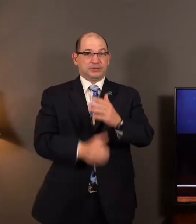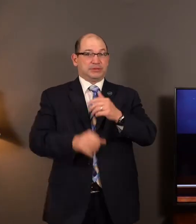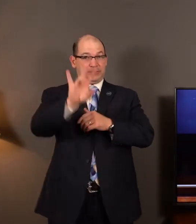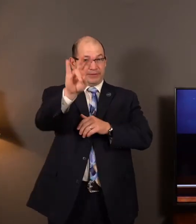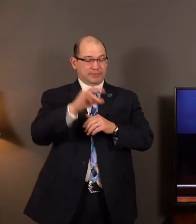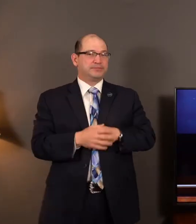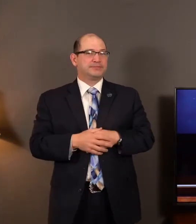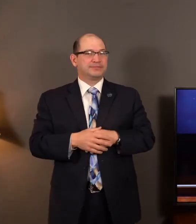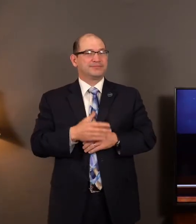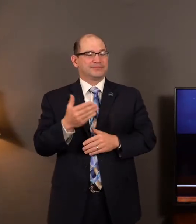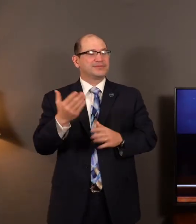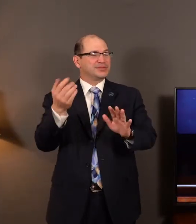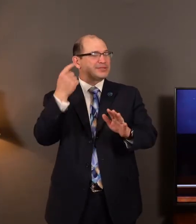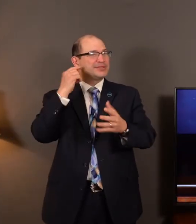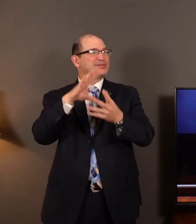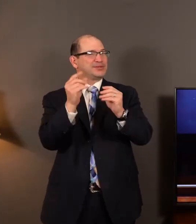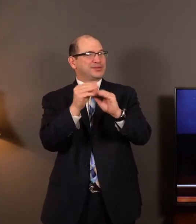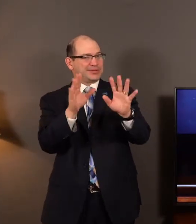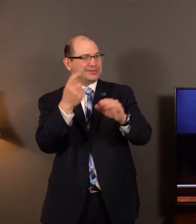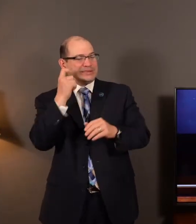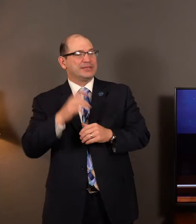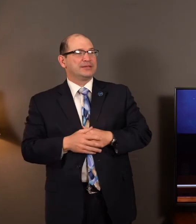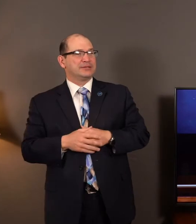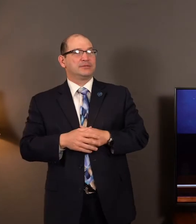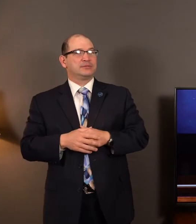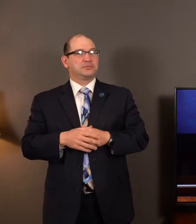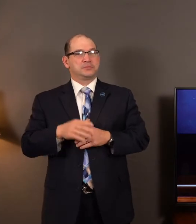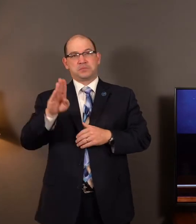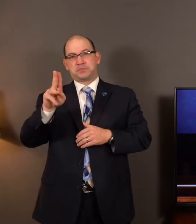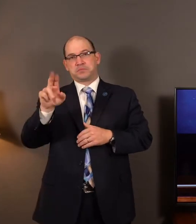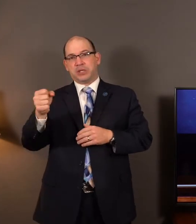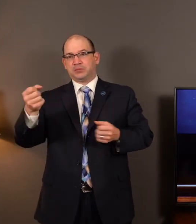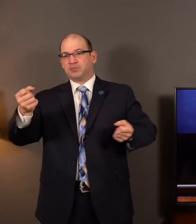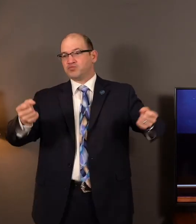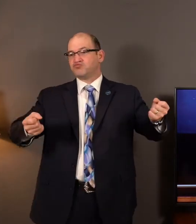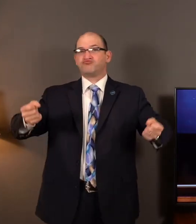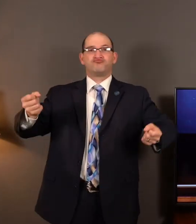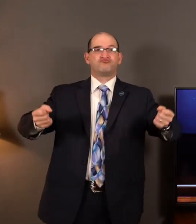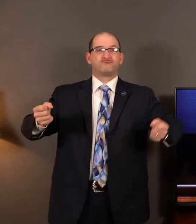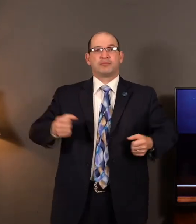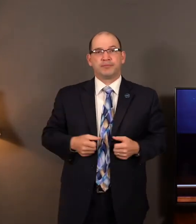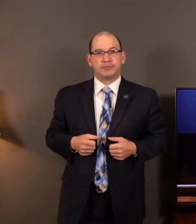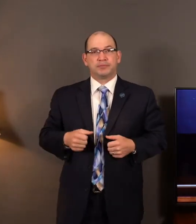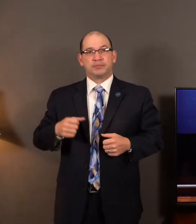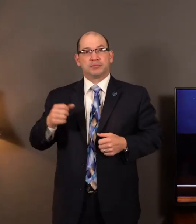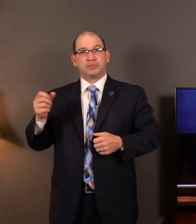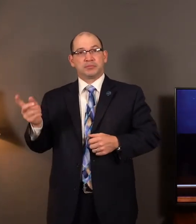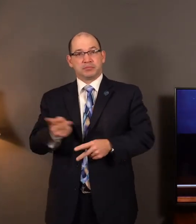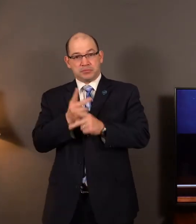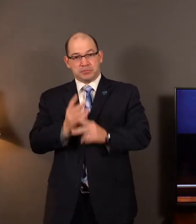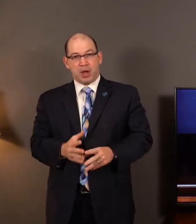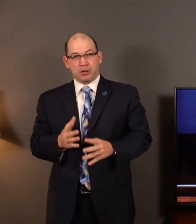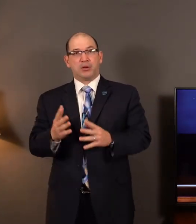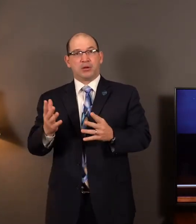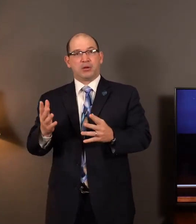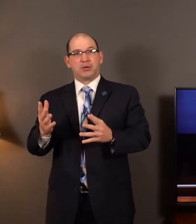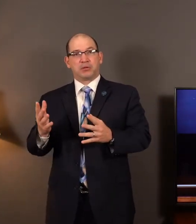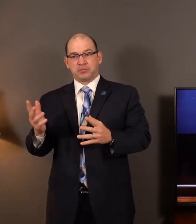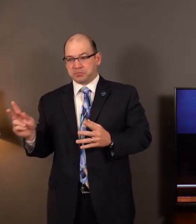if you heard the story about the bus driver and the pastor who passed away and went to heaven. And as they got to